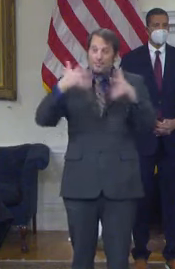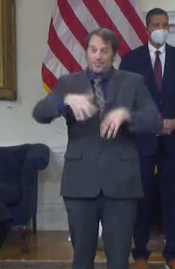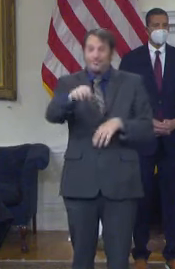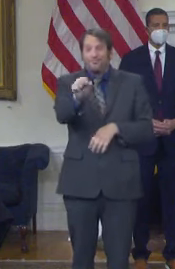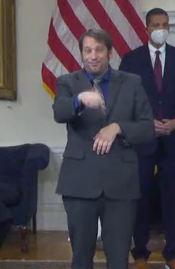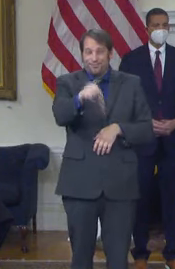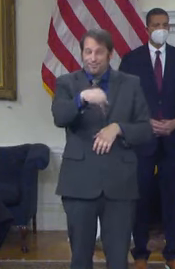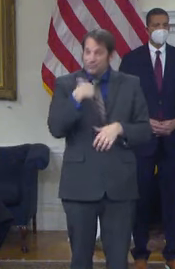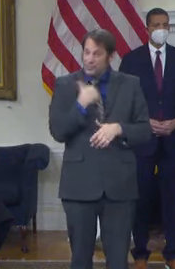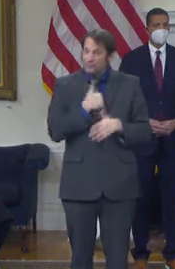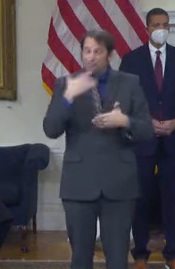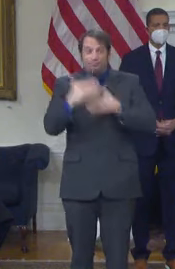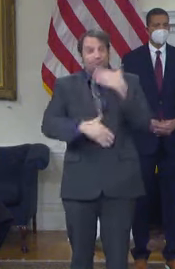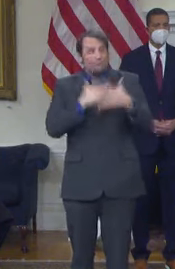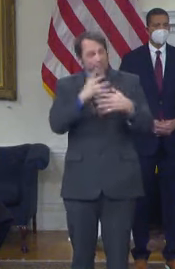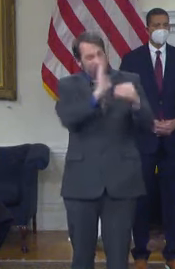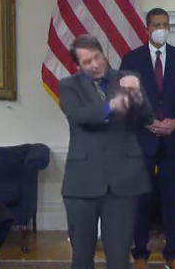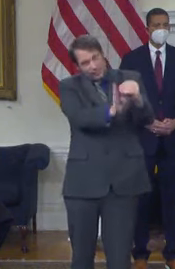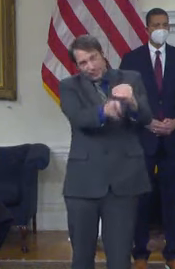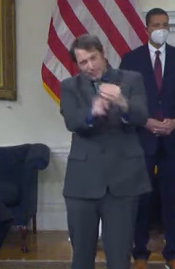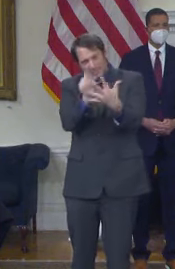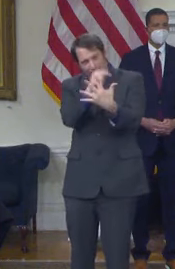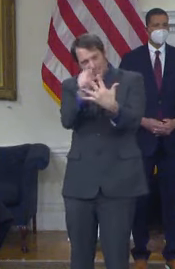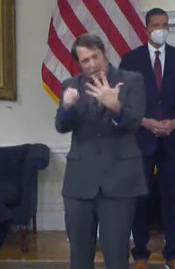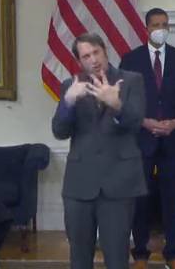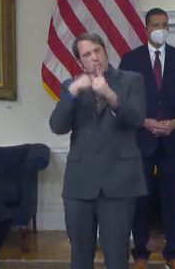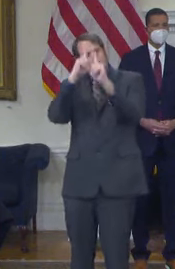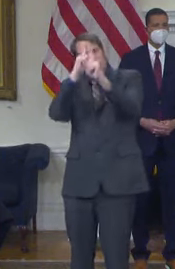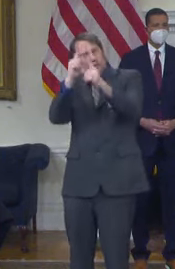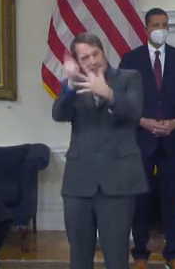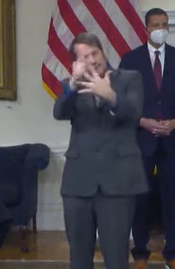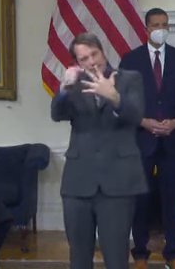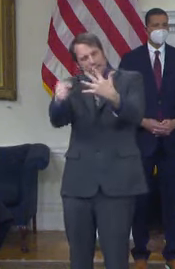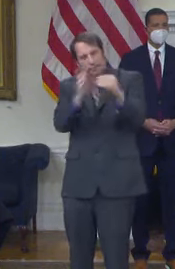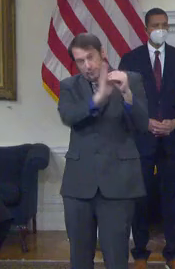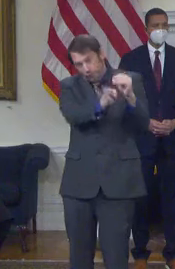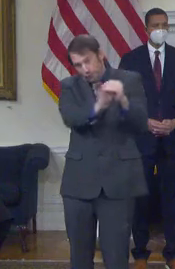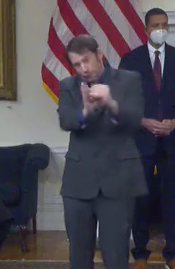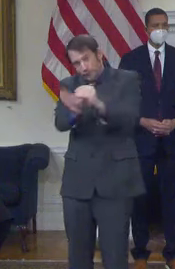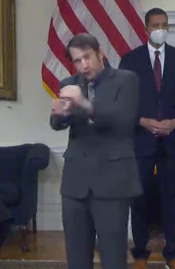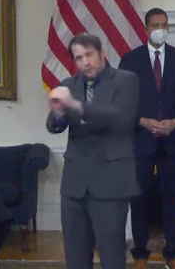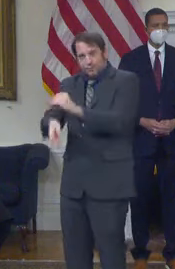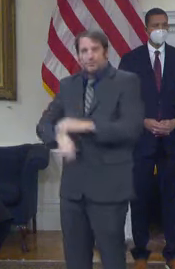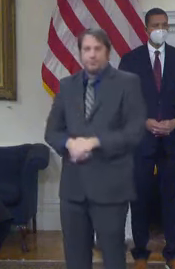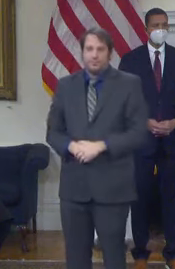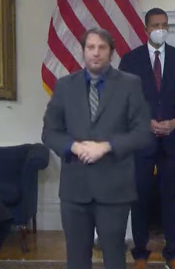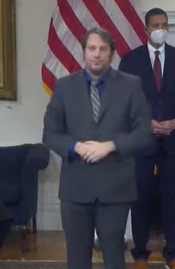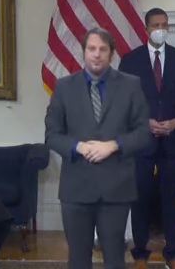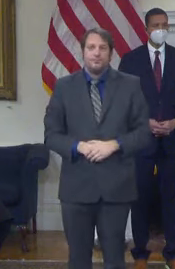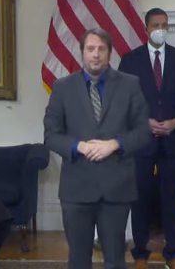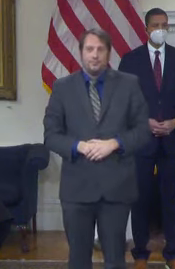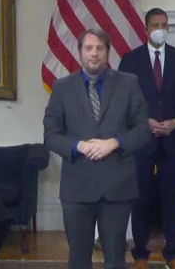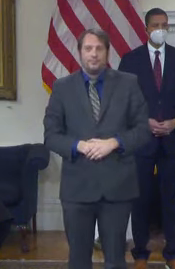finish the job they elected us to do. And then, you know, I just I know a lot of people are speculating.